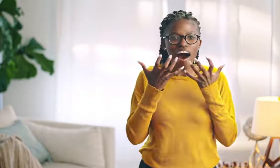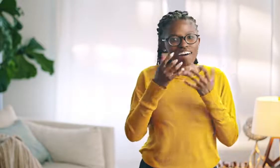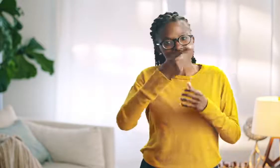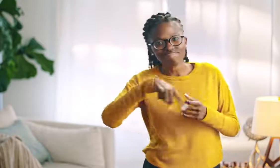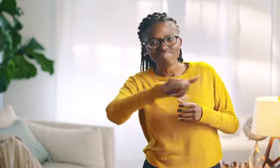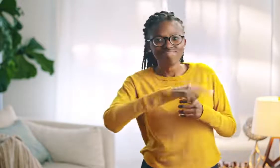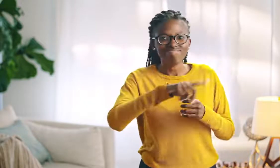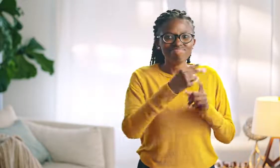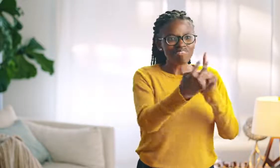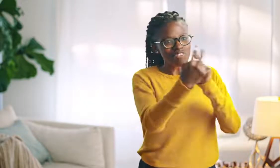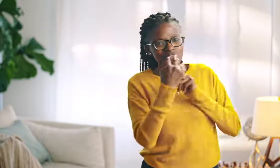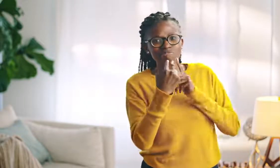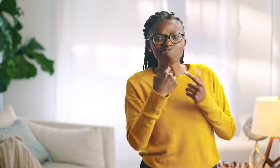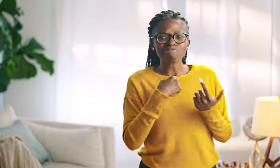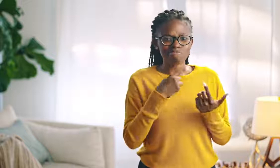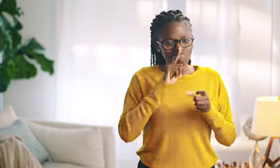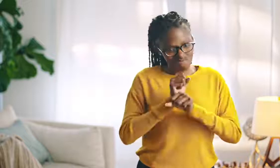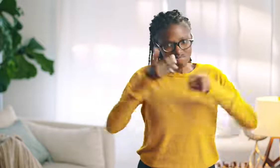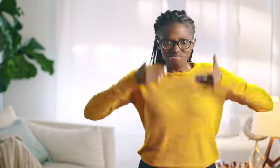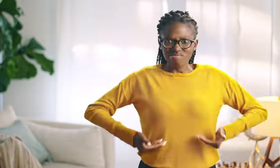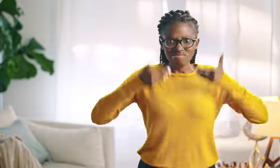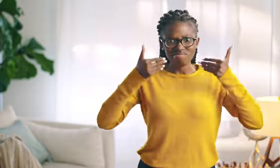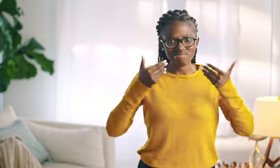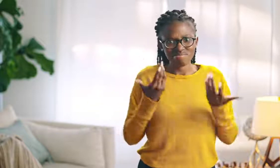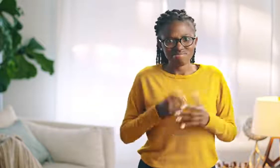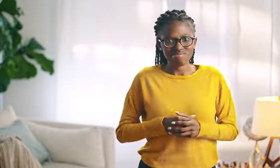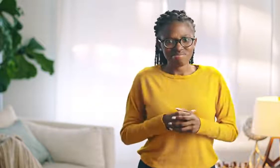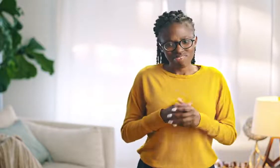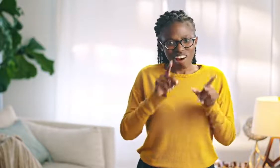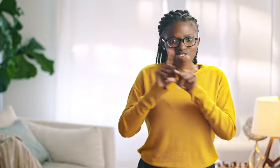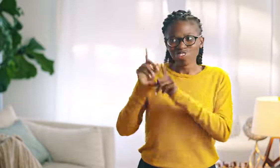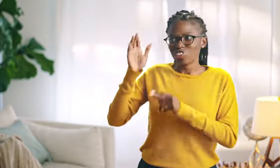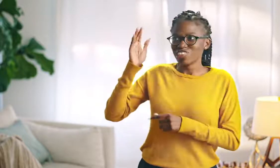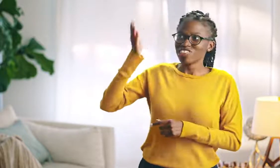I want them to see me for who I truly am, a child of God.